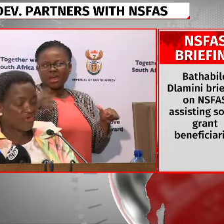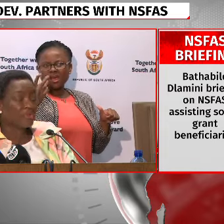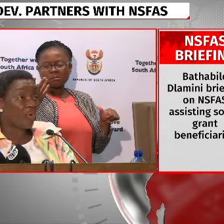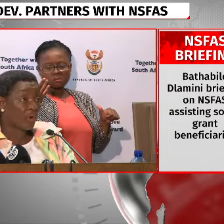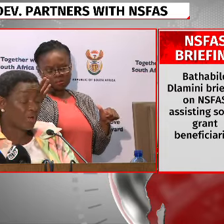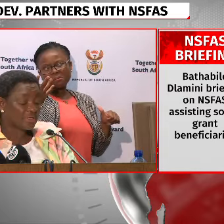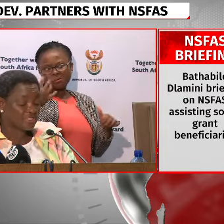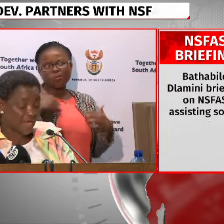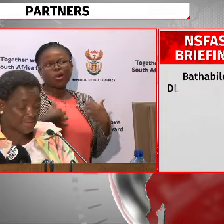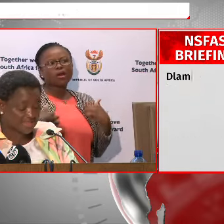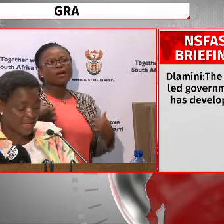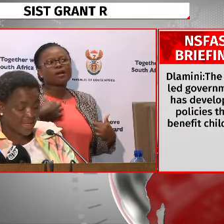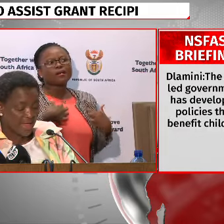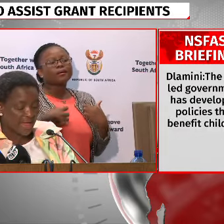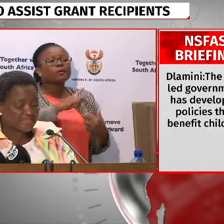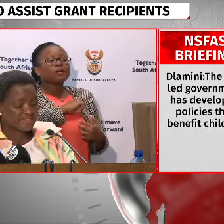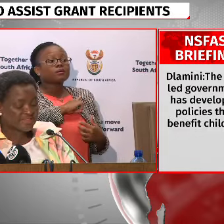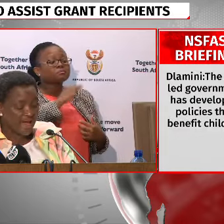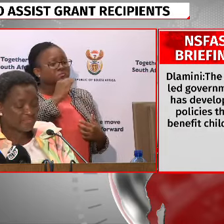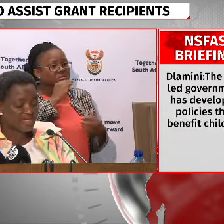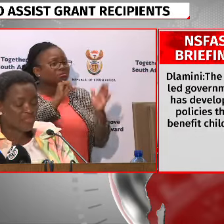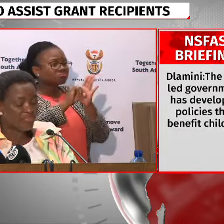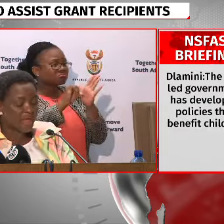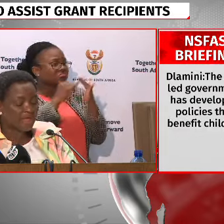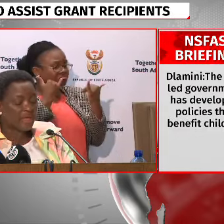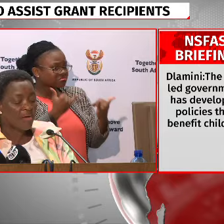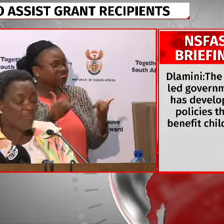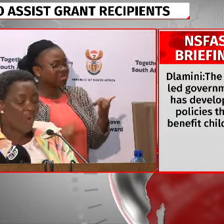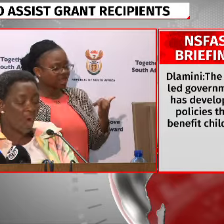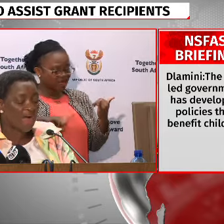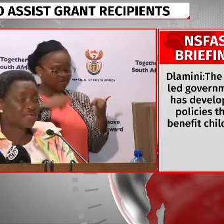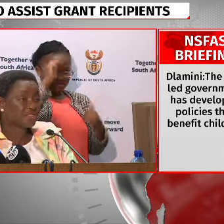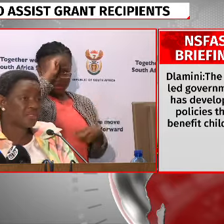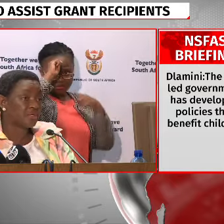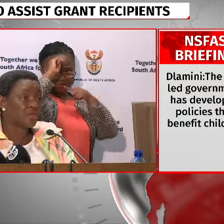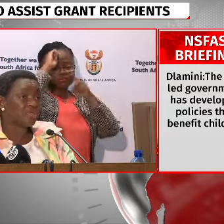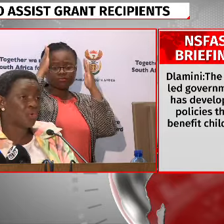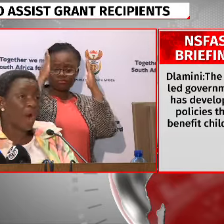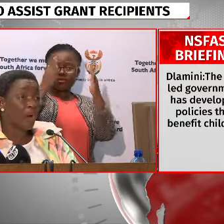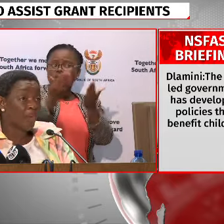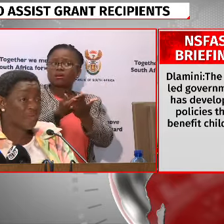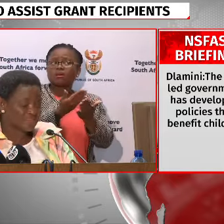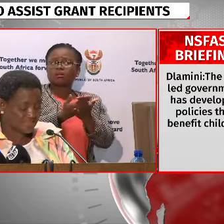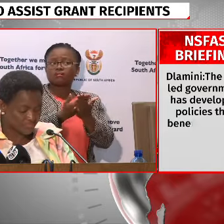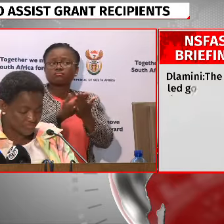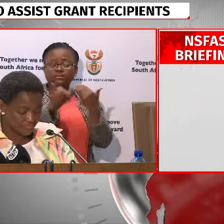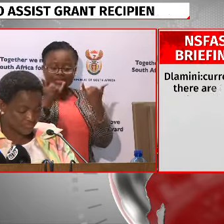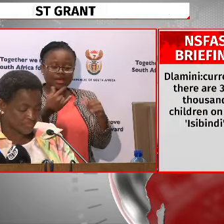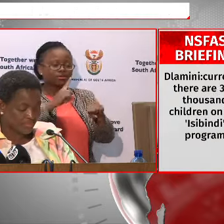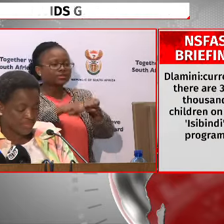life of the boy child, and it is time that we pay more attention to our boys.